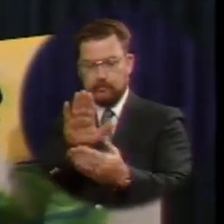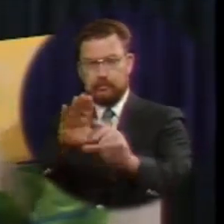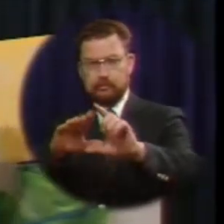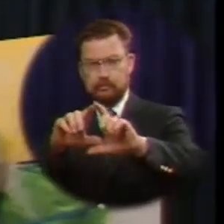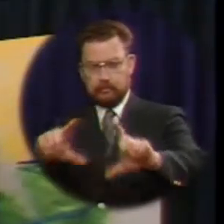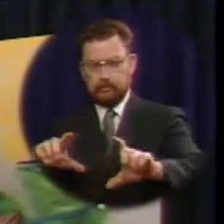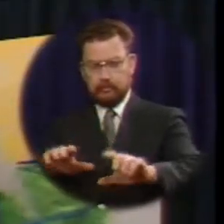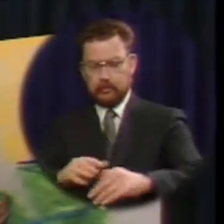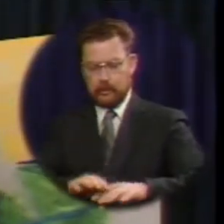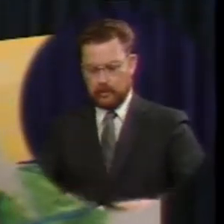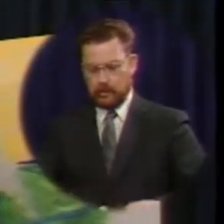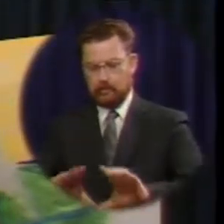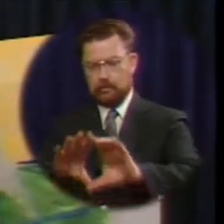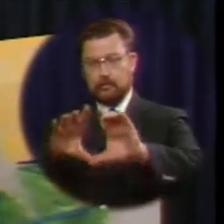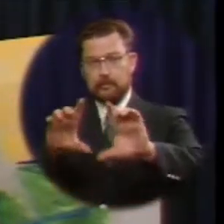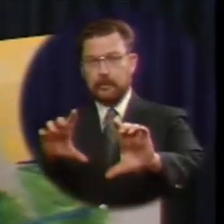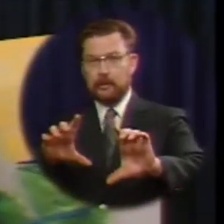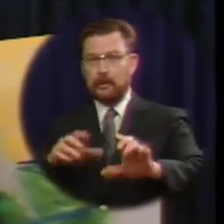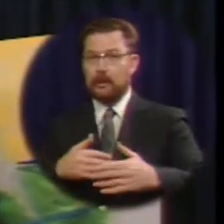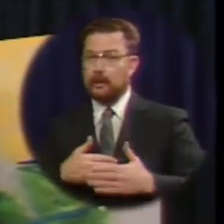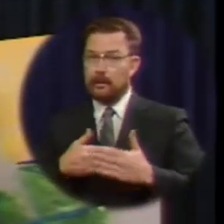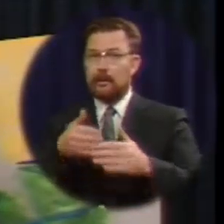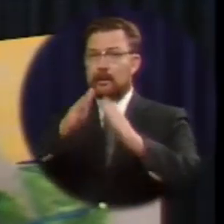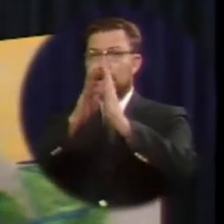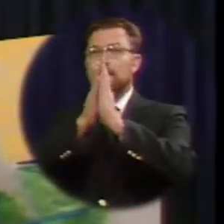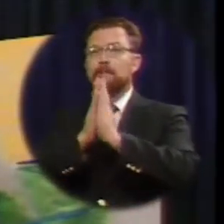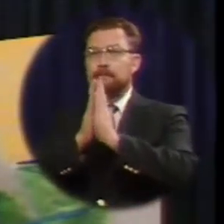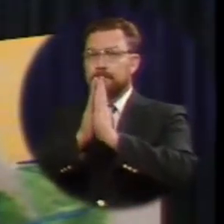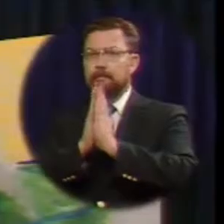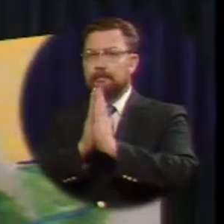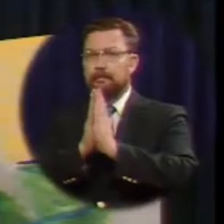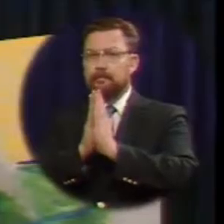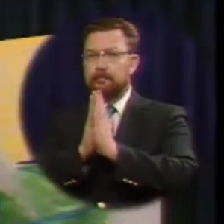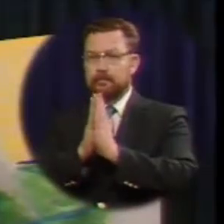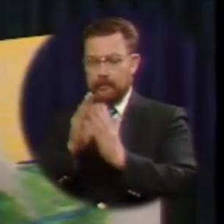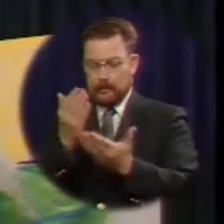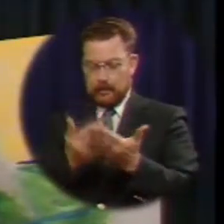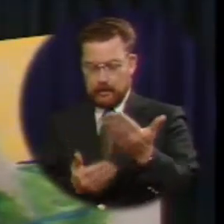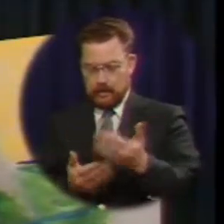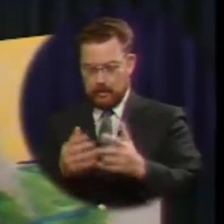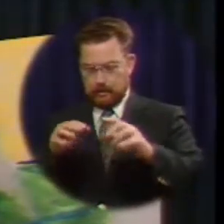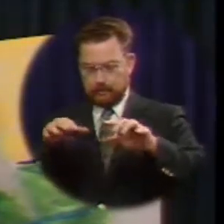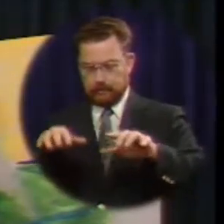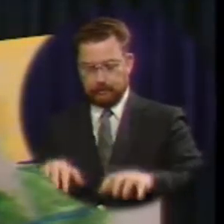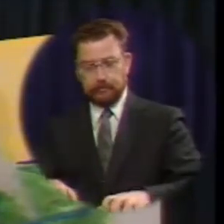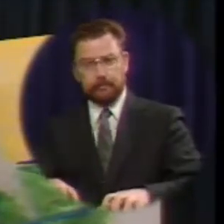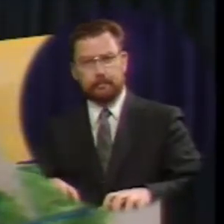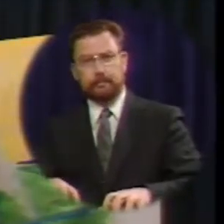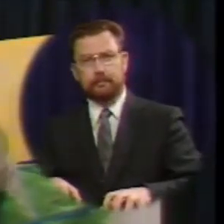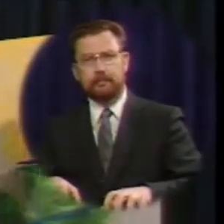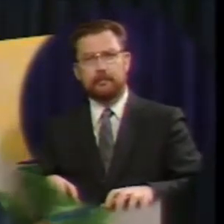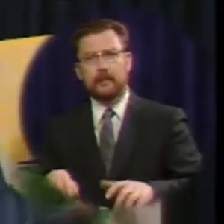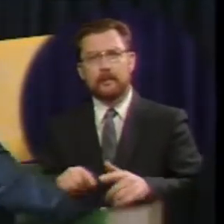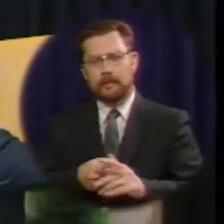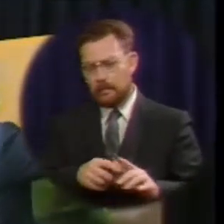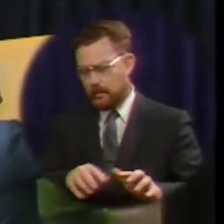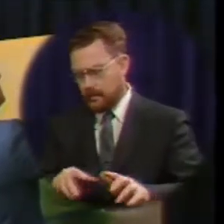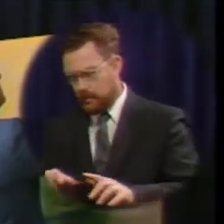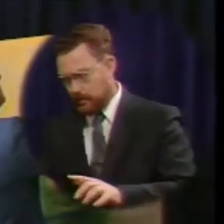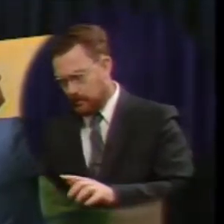and breathed a prayer his hands dropped to the keys he struck a melody and